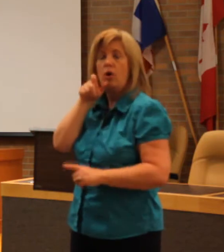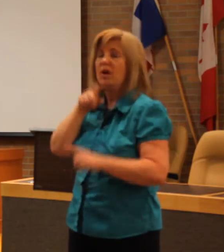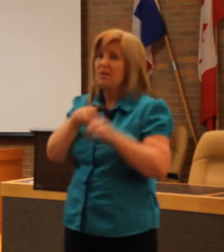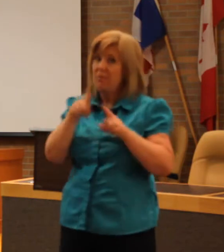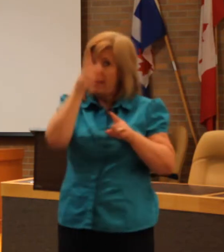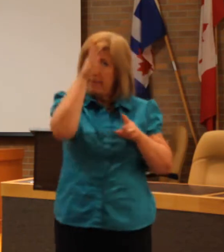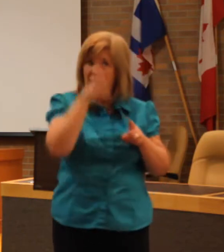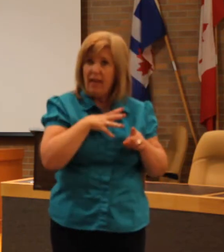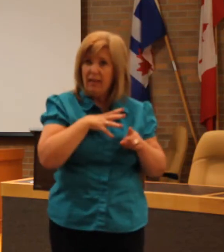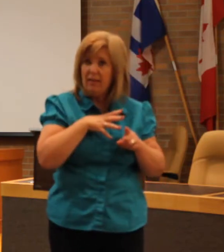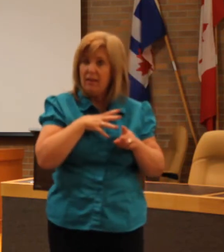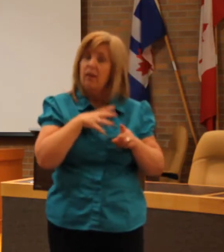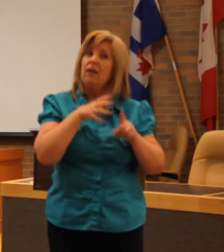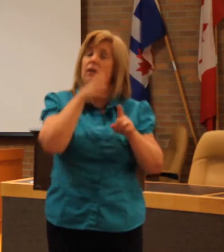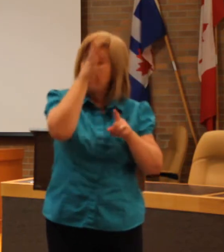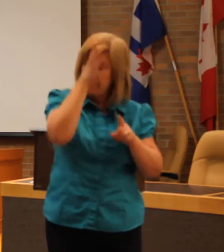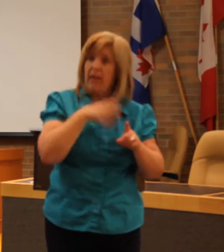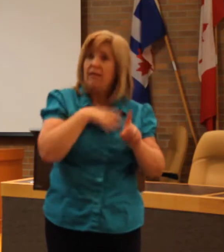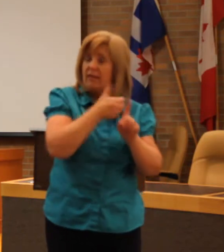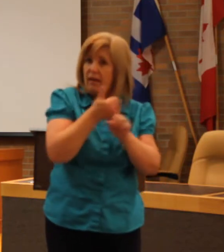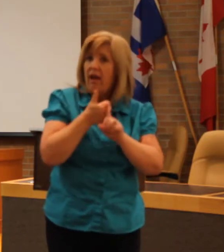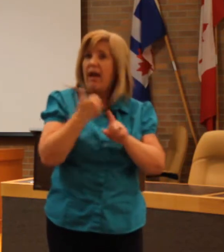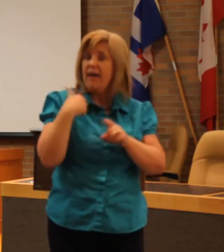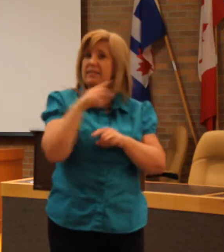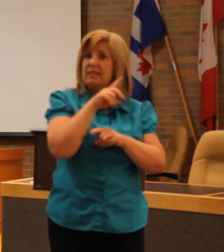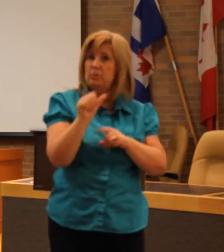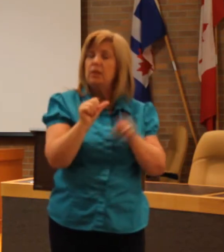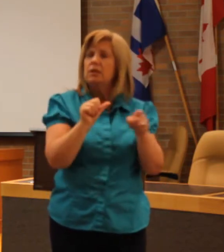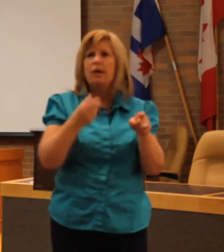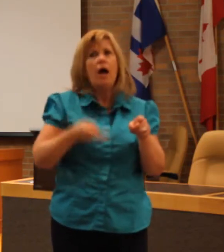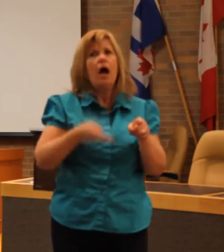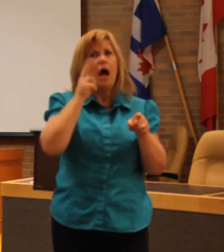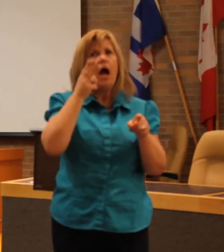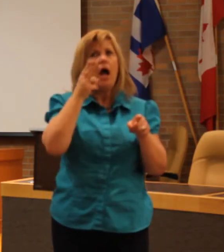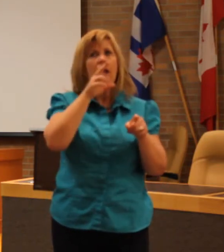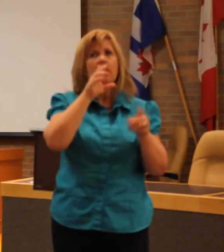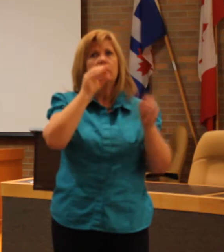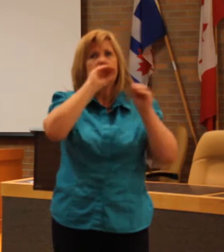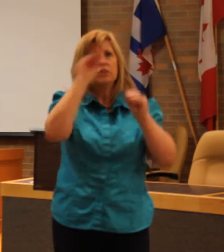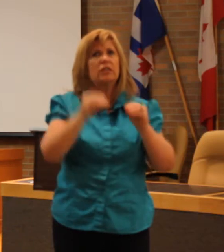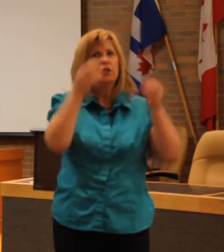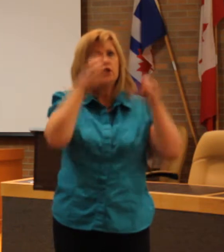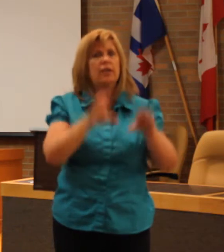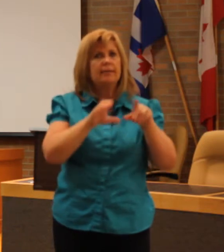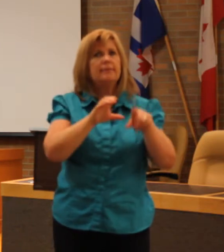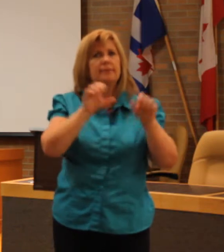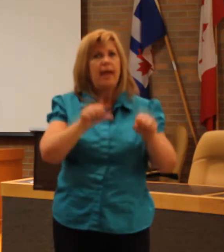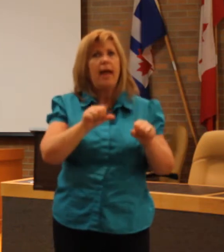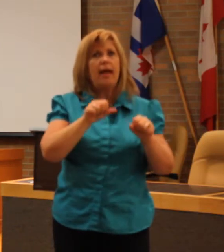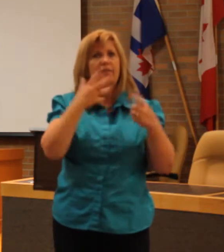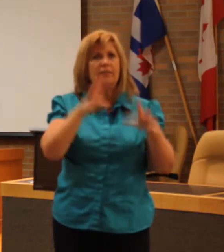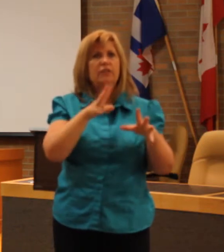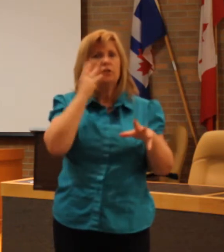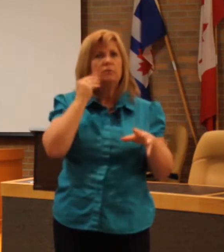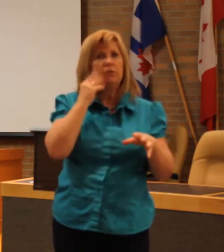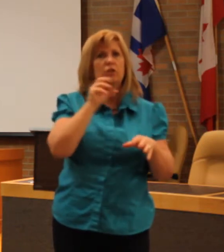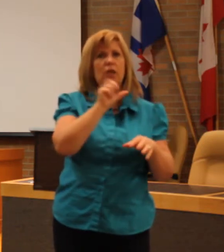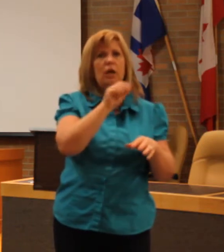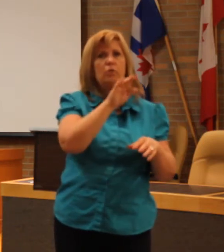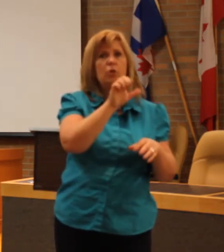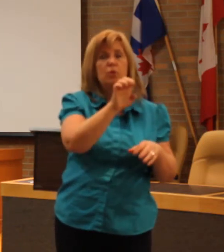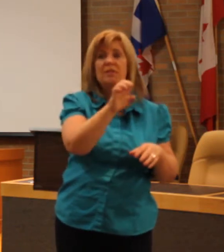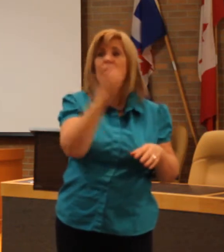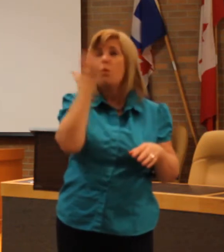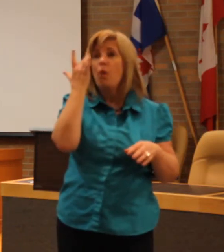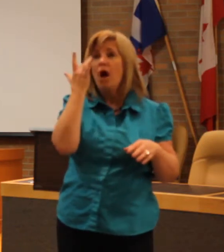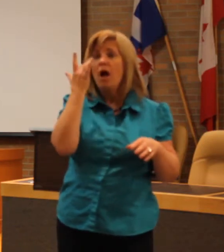disabilities are also at a higher risk for abuse because of the number of people that they have to let